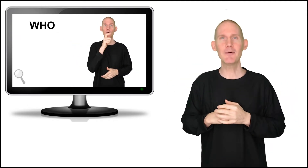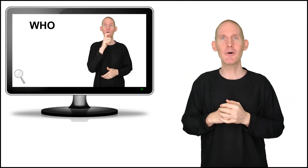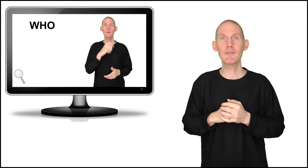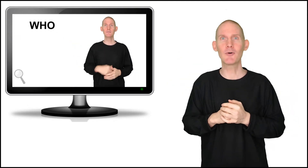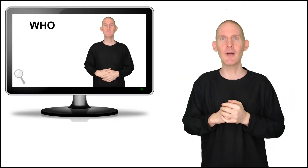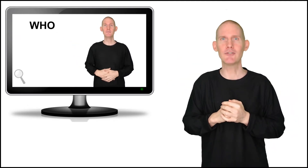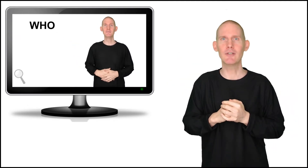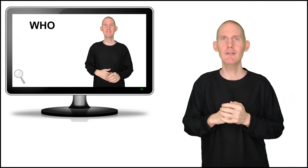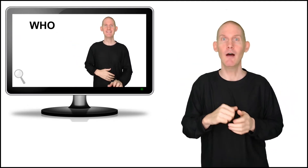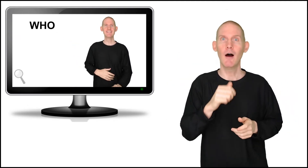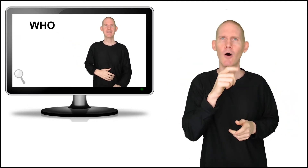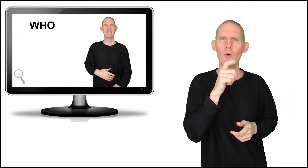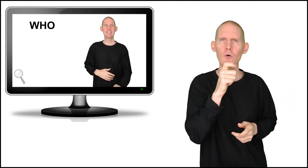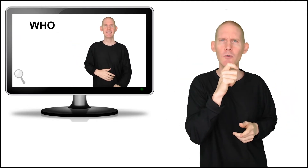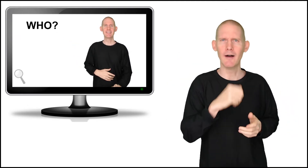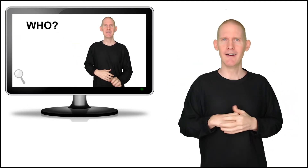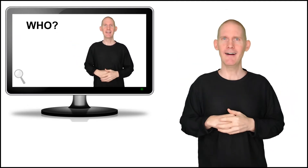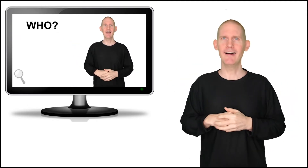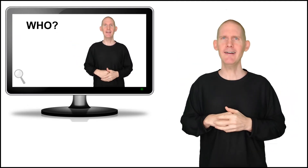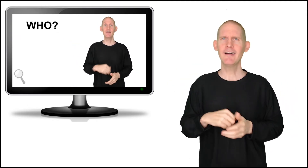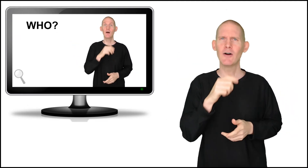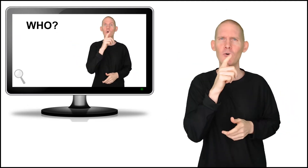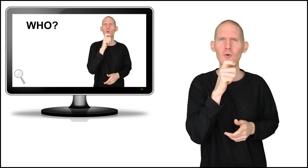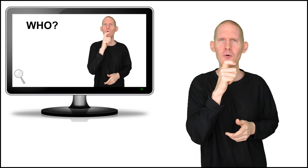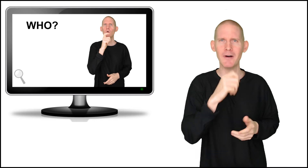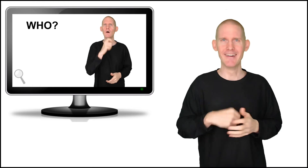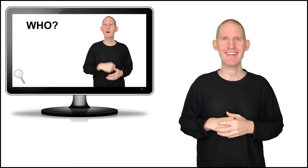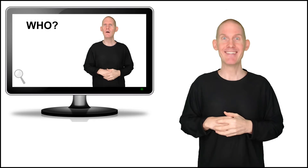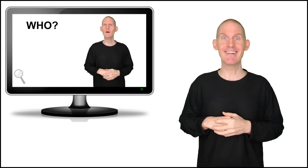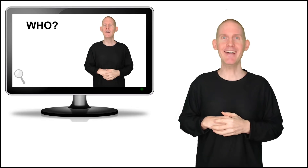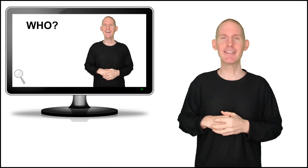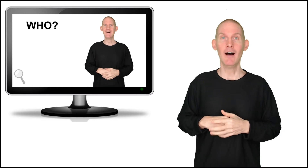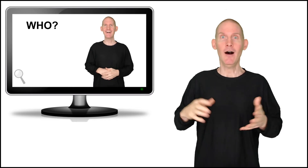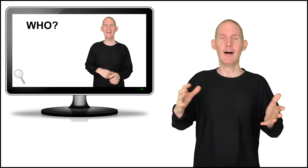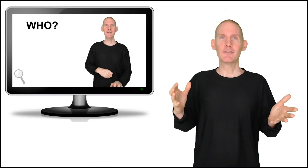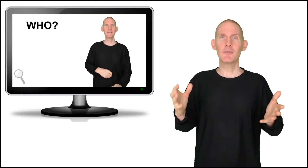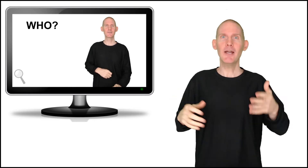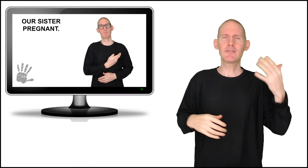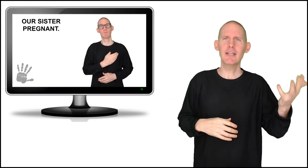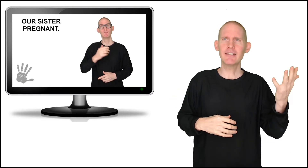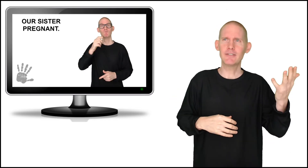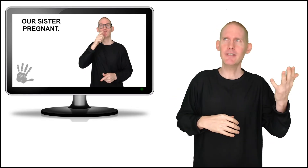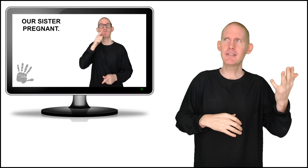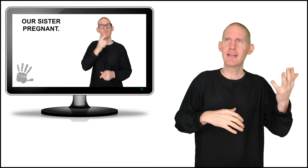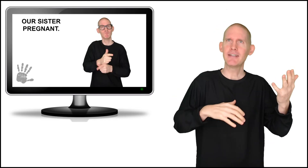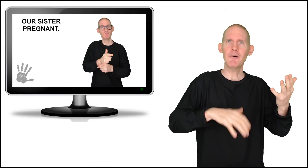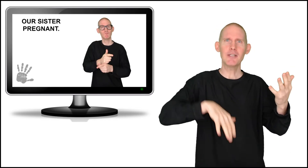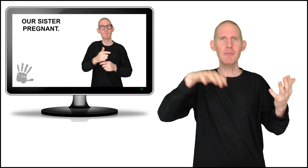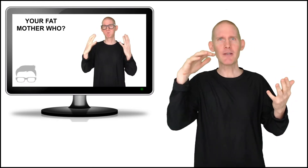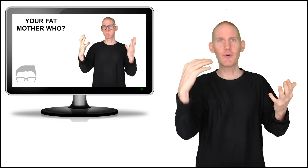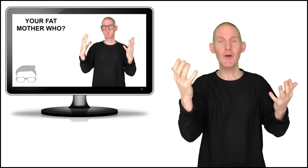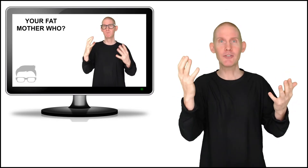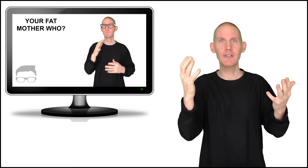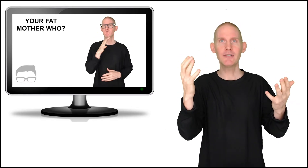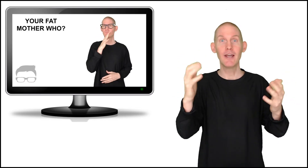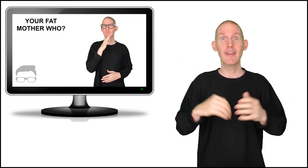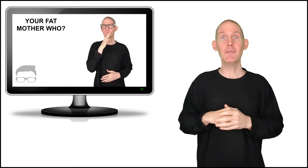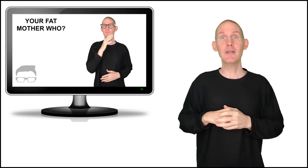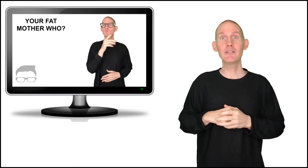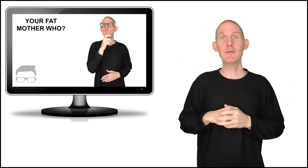about the question, who? Uh-huh, who? Right, so we have sentences. is, now we can make questions. That means we